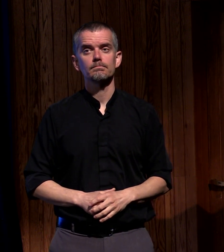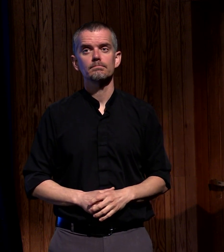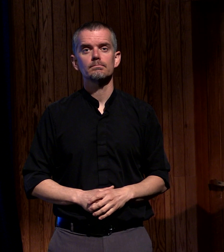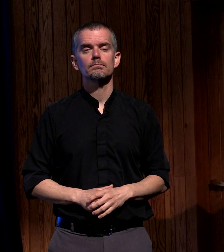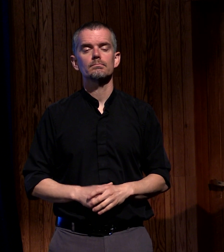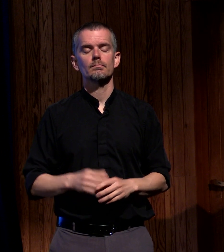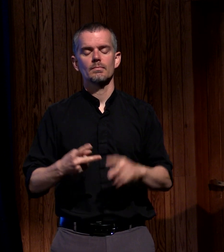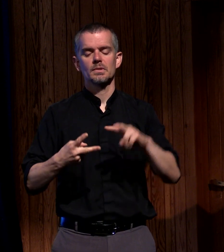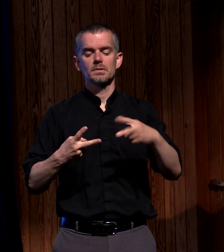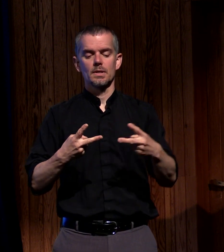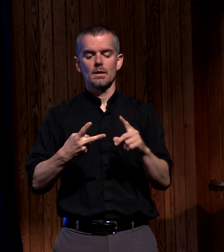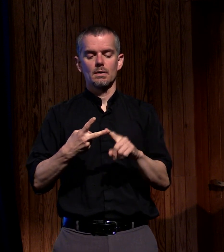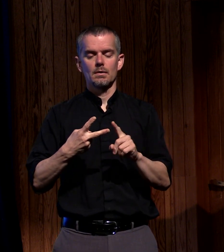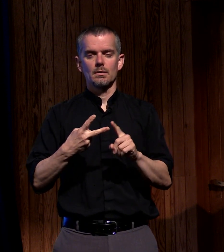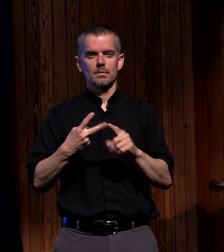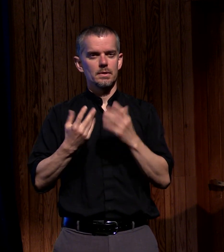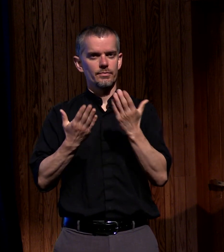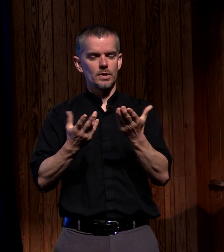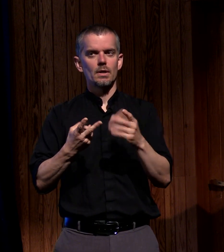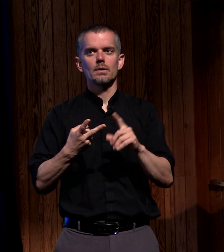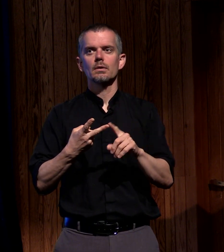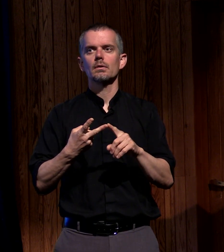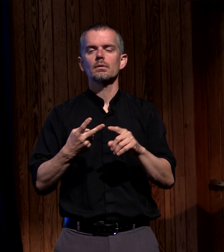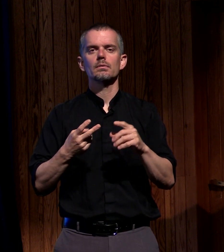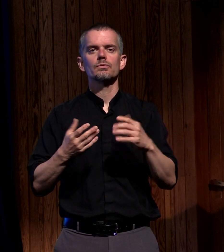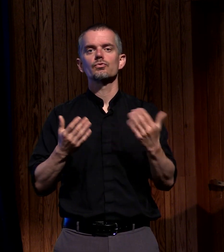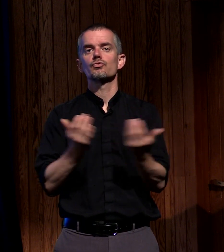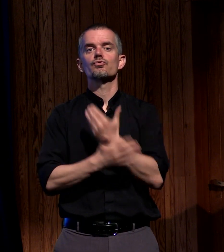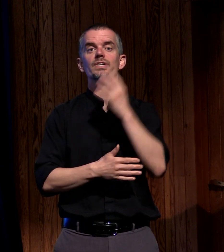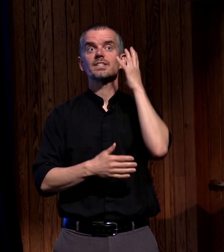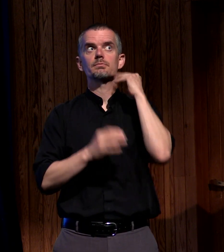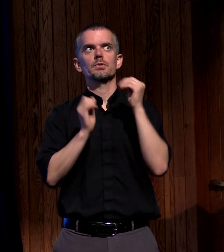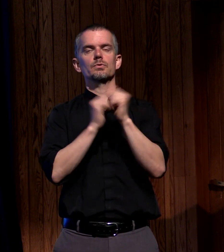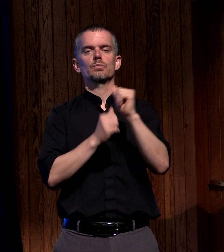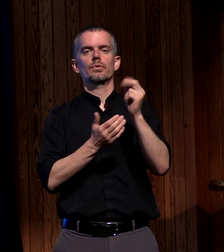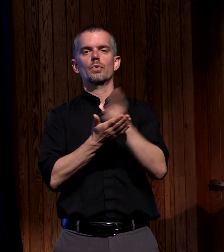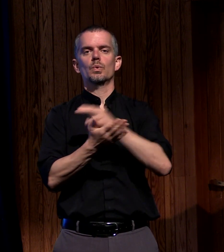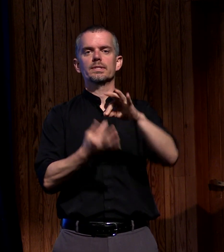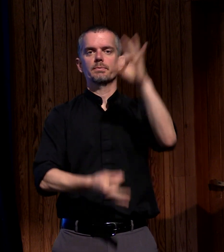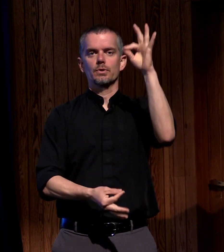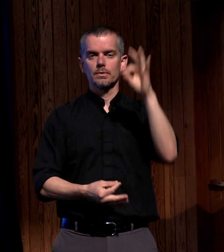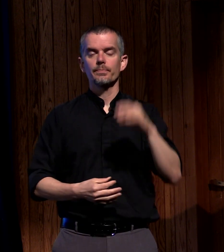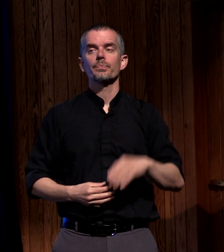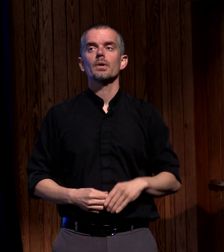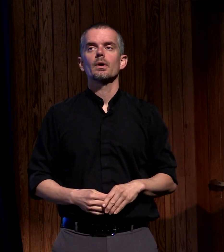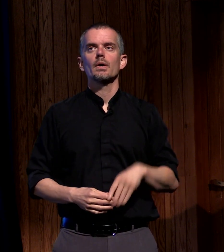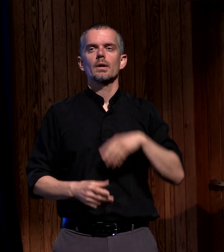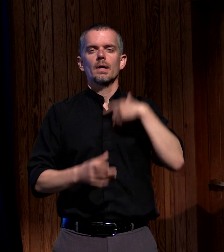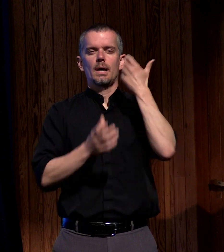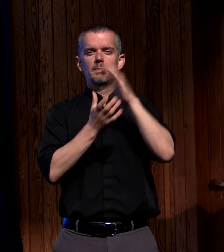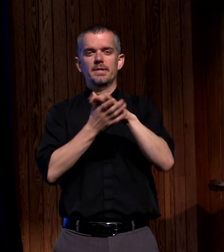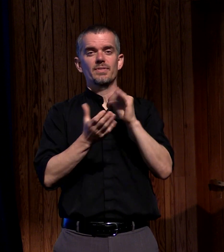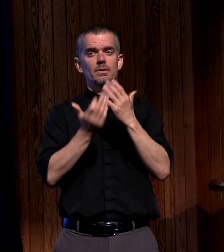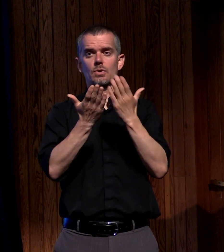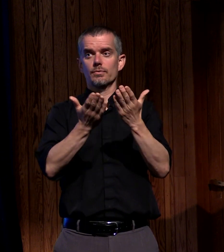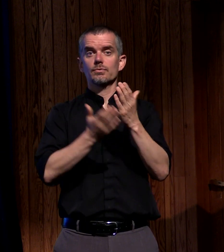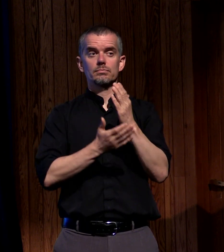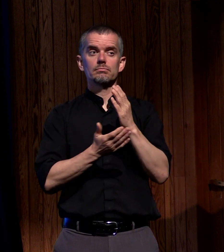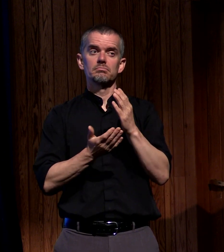invitation that we see happen is a fresh experience with the Holy Spirit and I believe that that is there for some of us in this room as